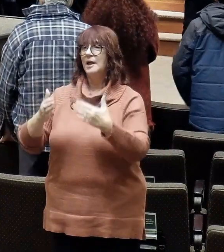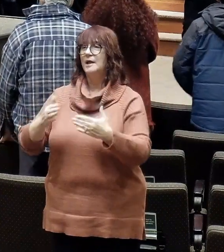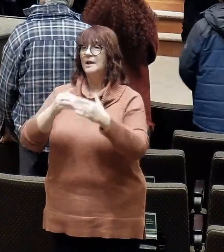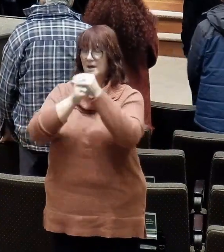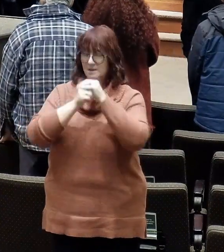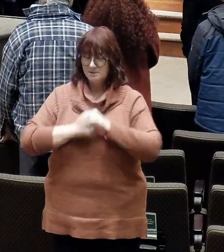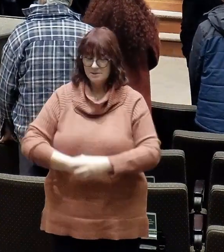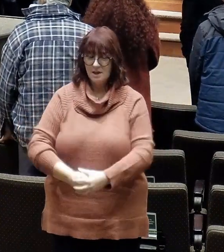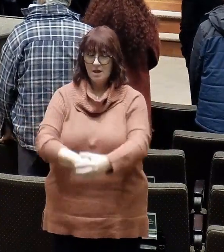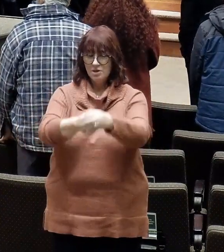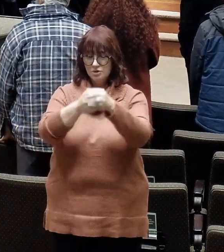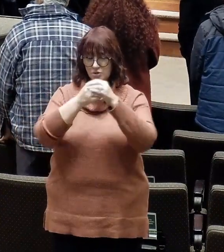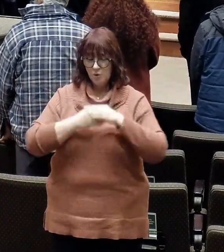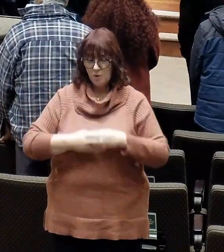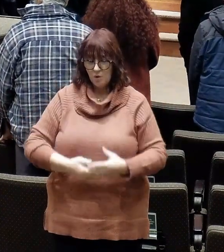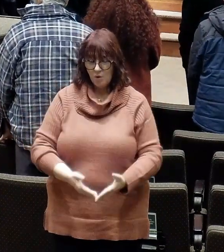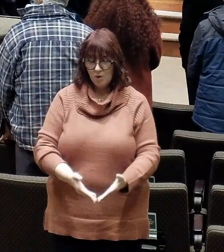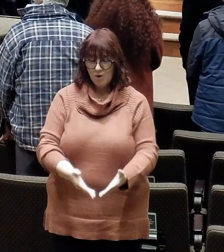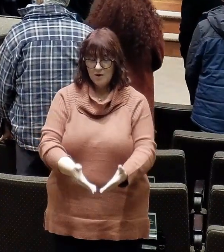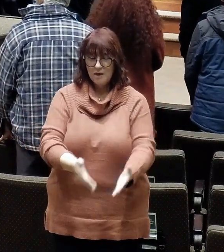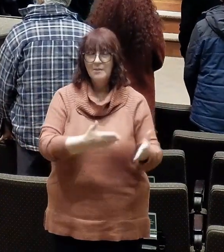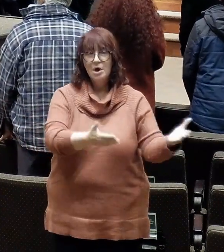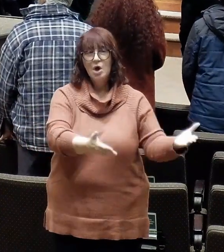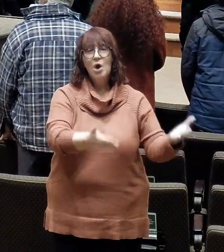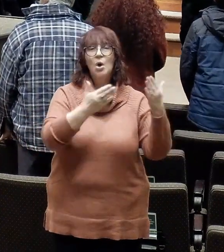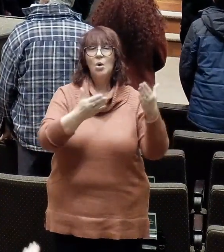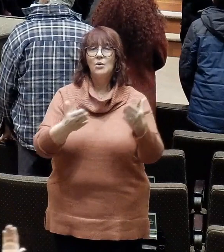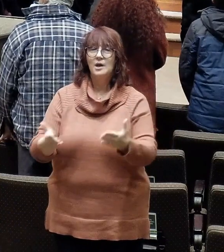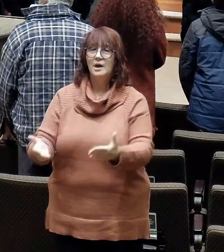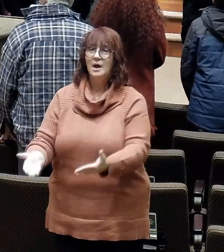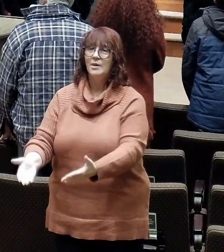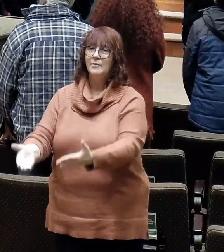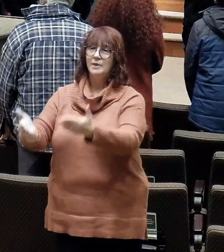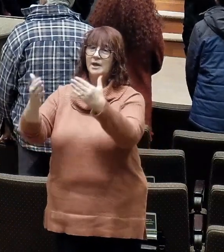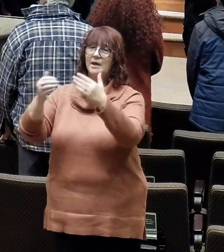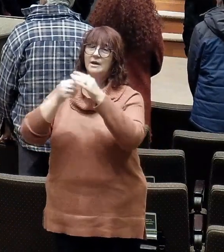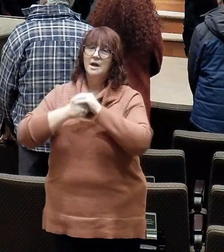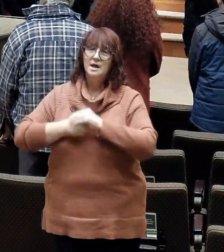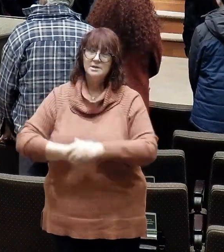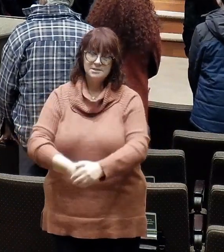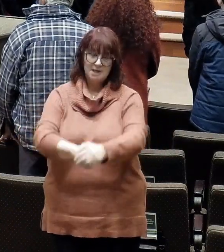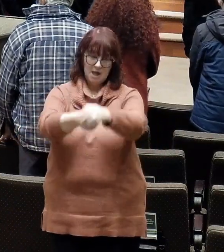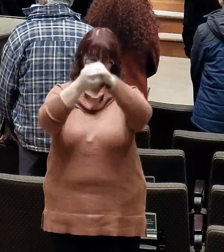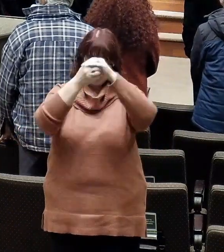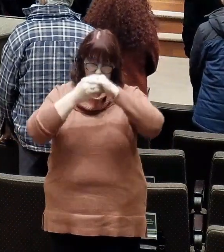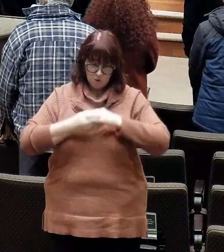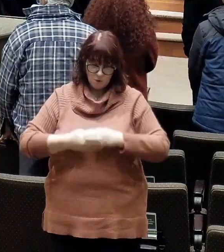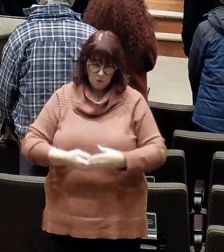adore Him, O come, let us adore Him,